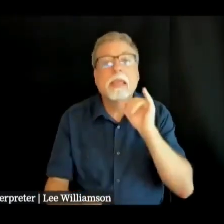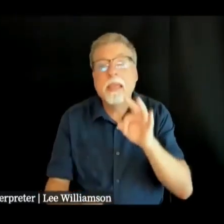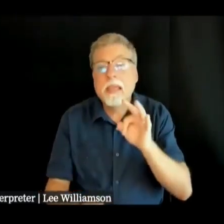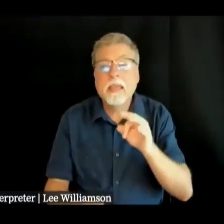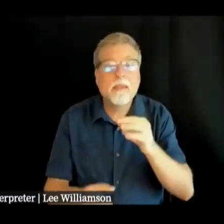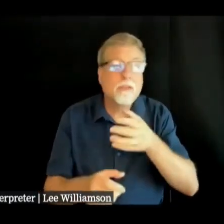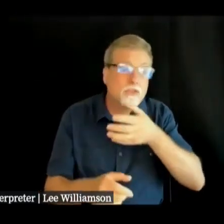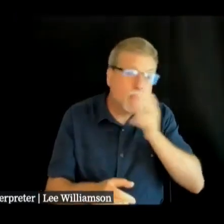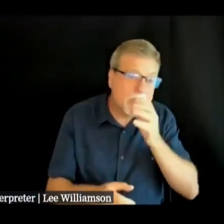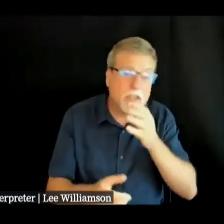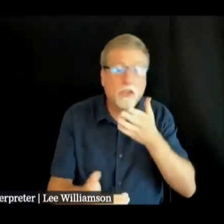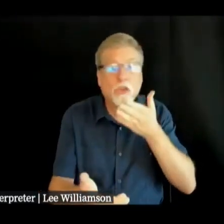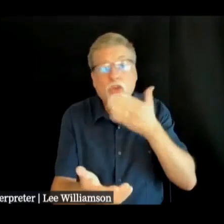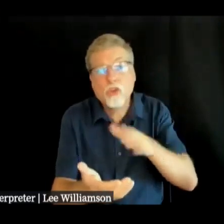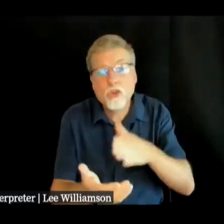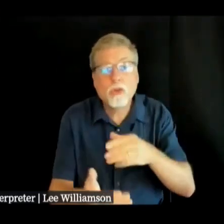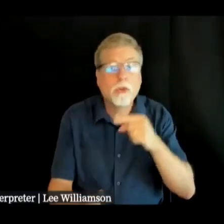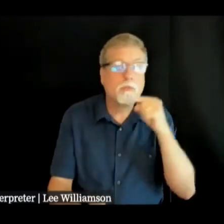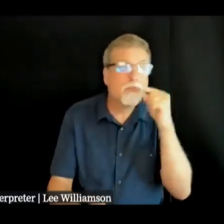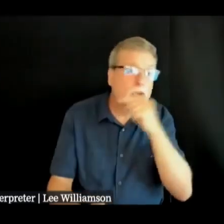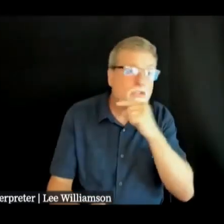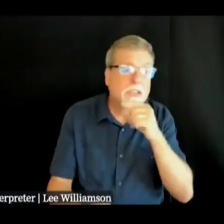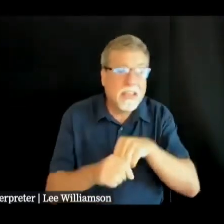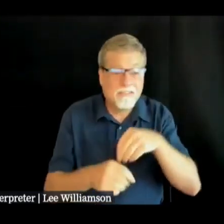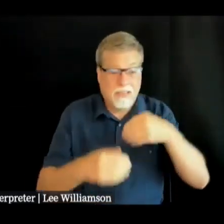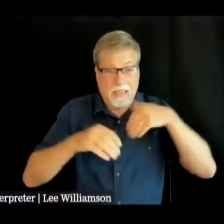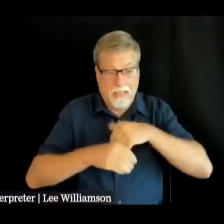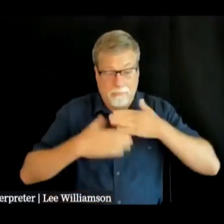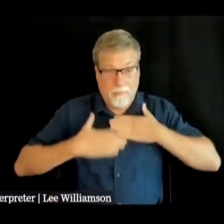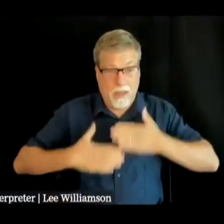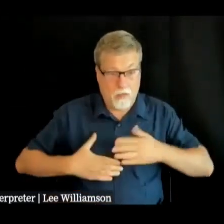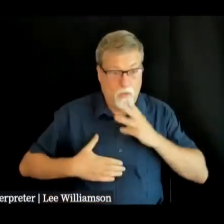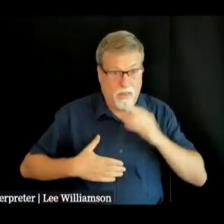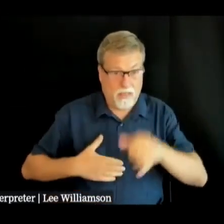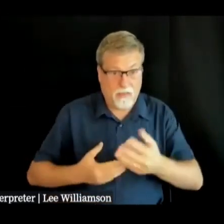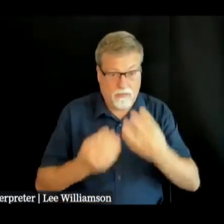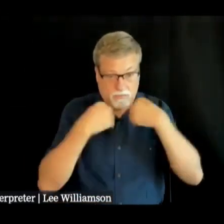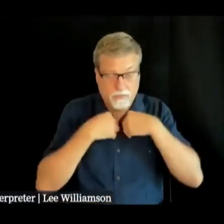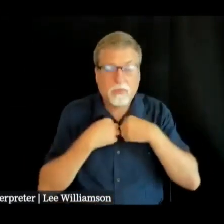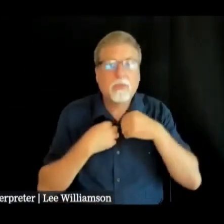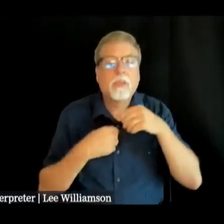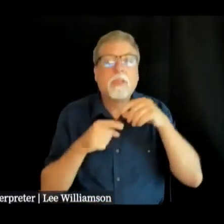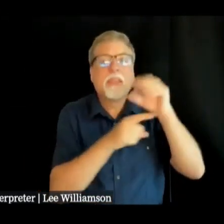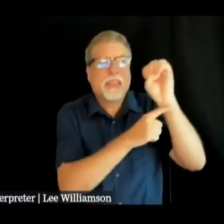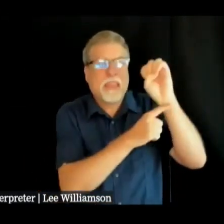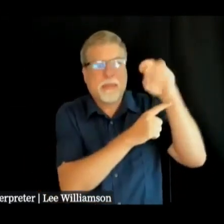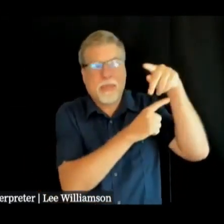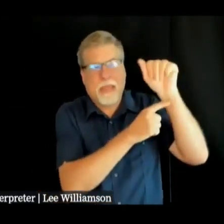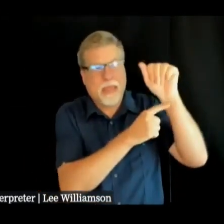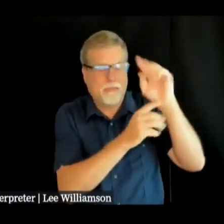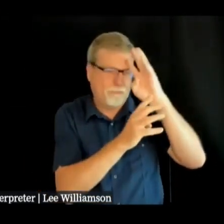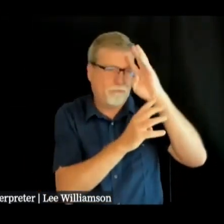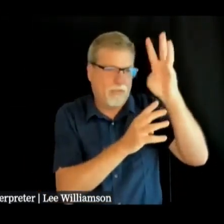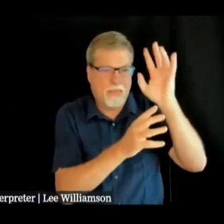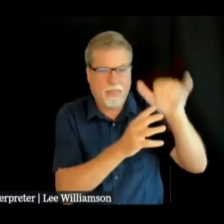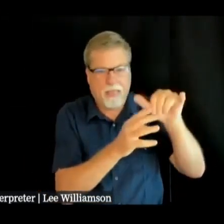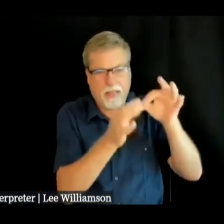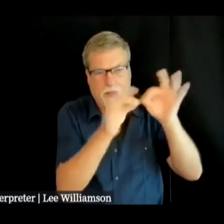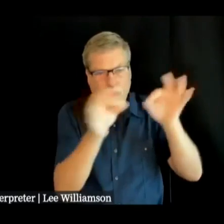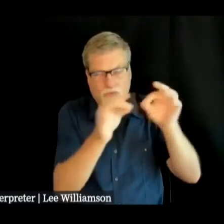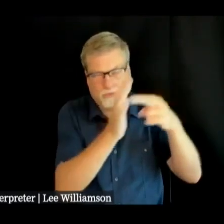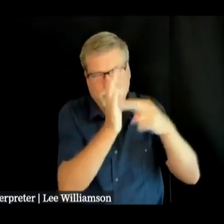drinking cooking brushing teeth the epa which developed all of this language by the way um